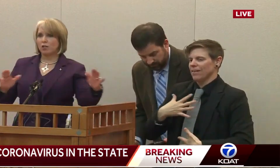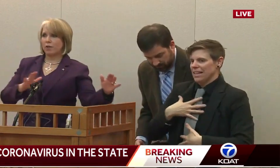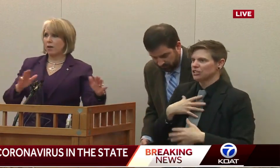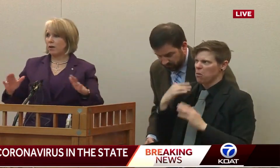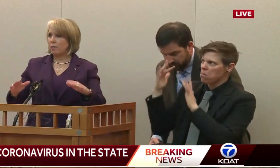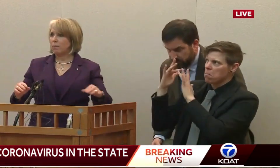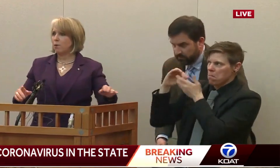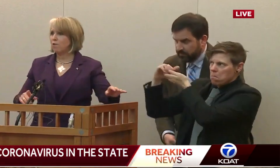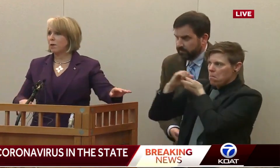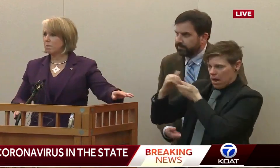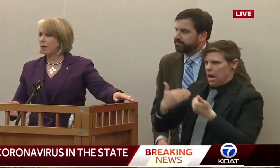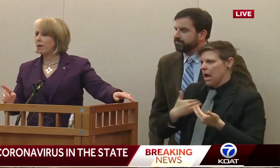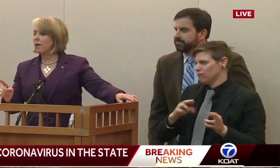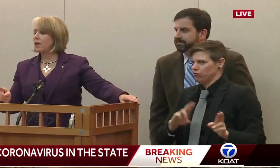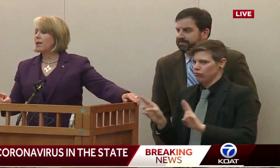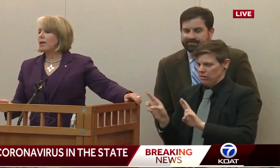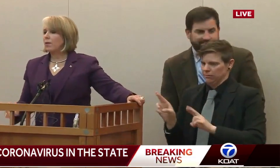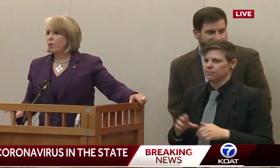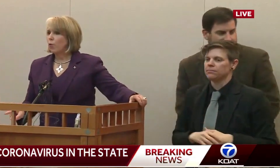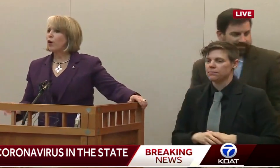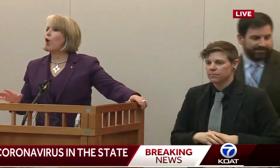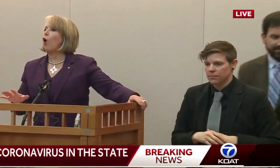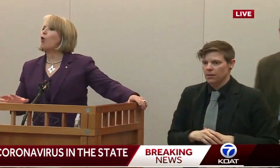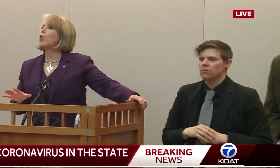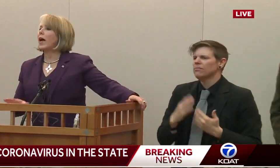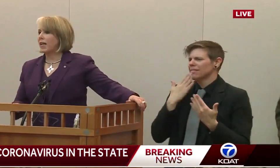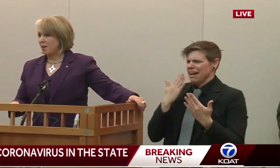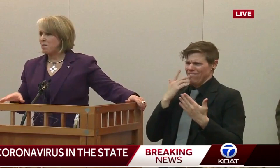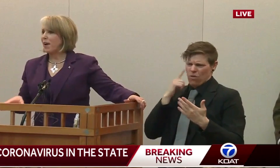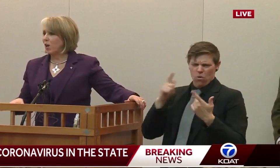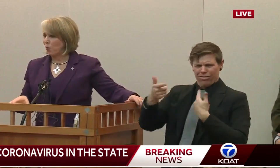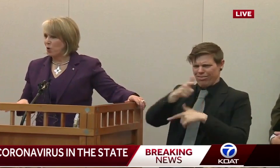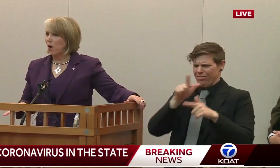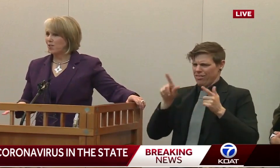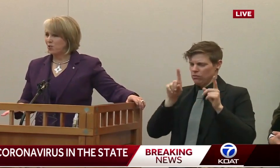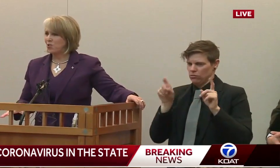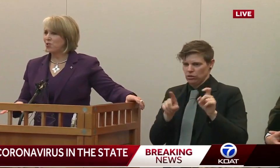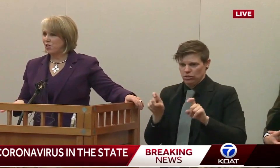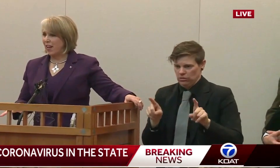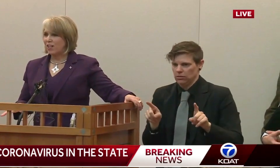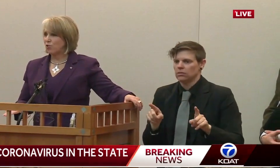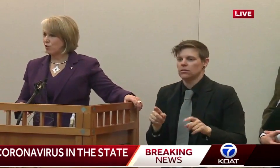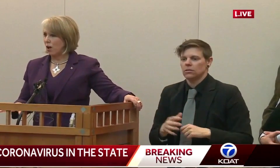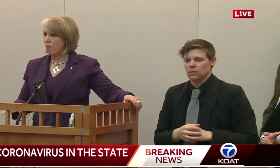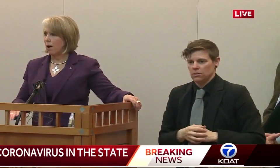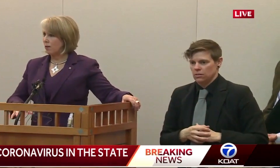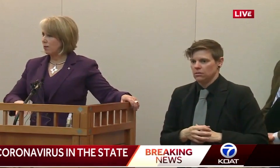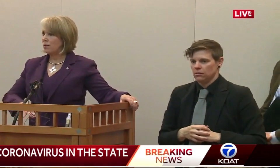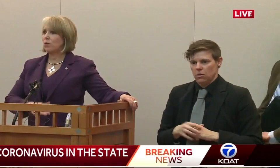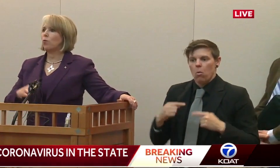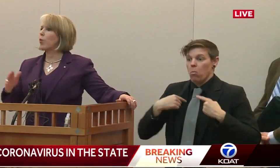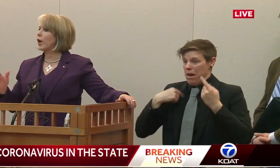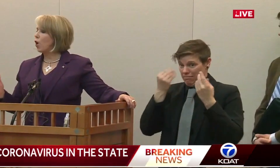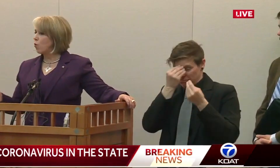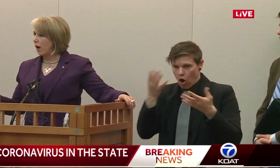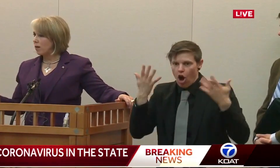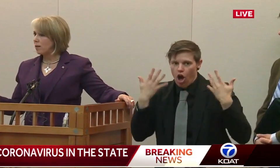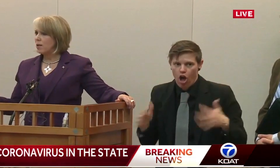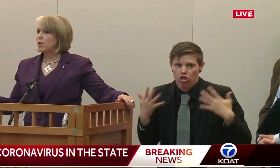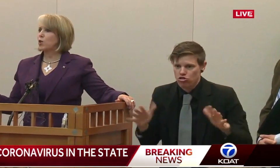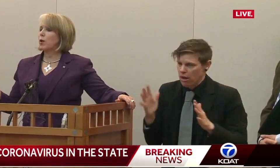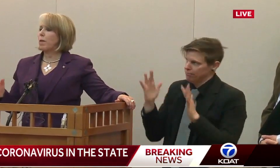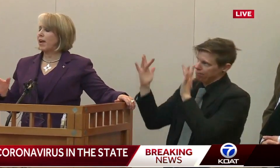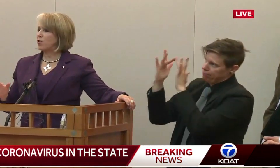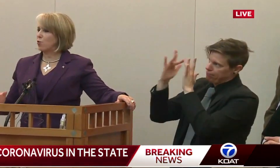apologize for the movement, but we are already making requests to the National Stockpile. We don't